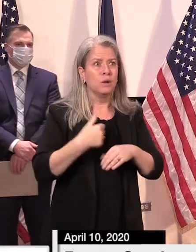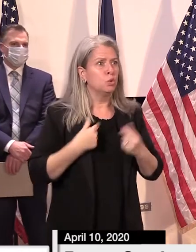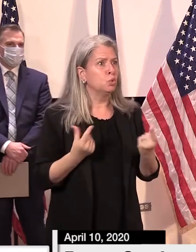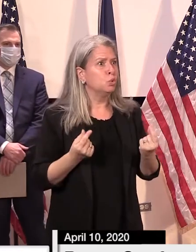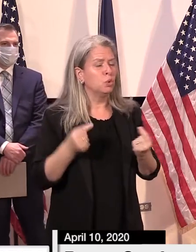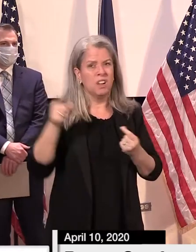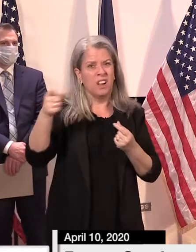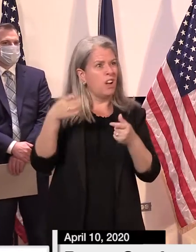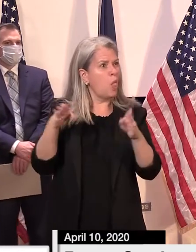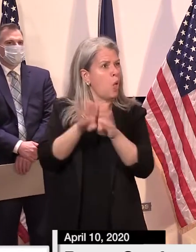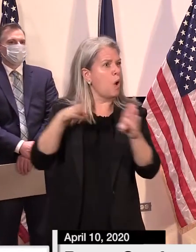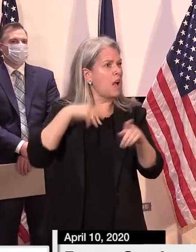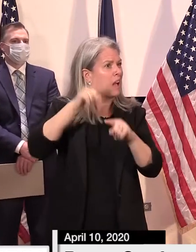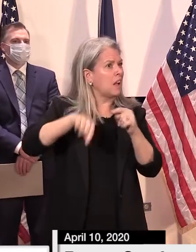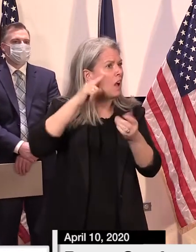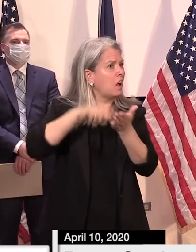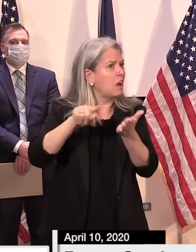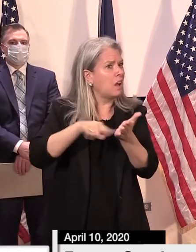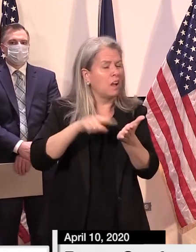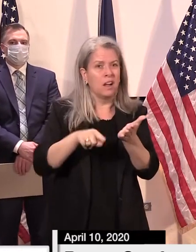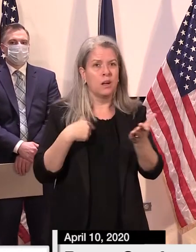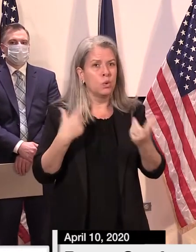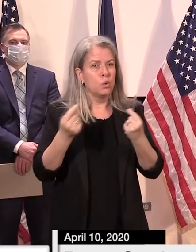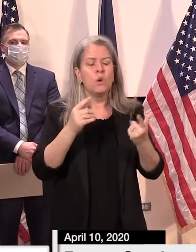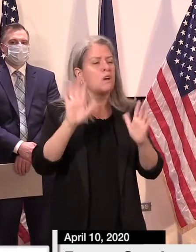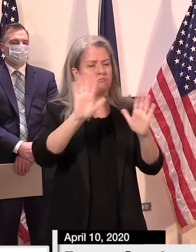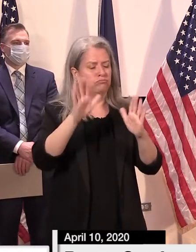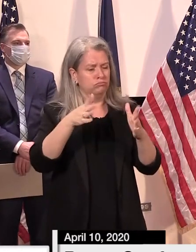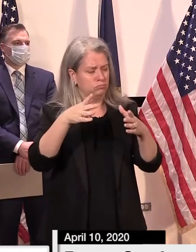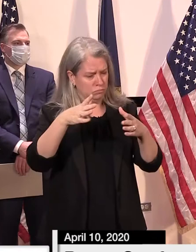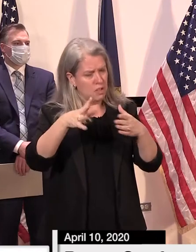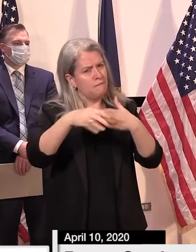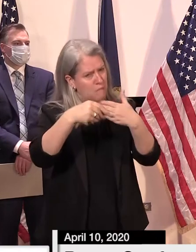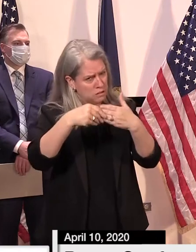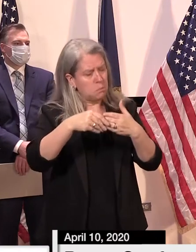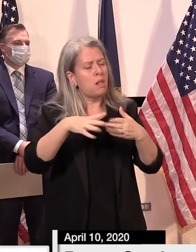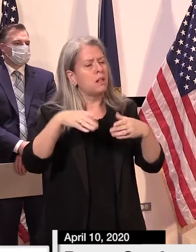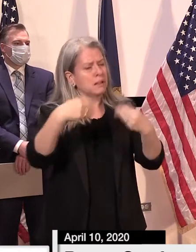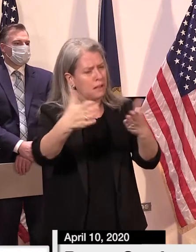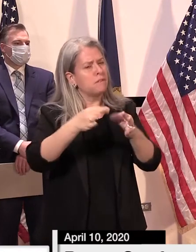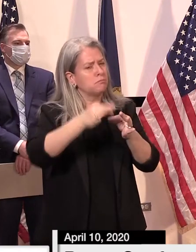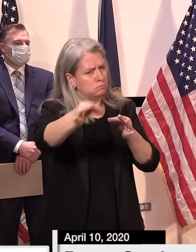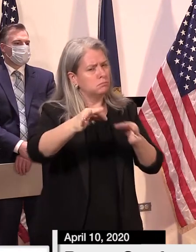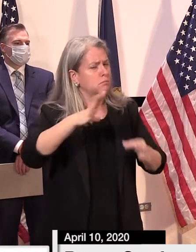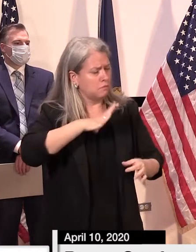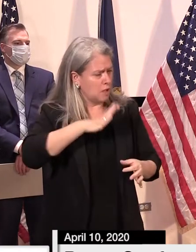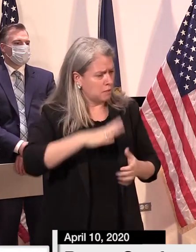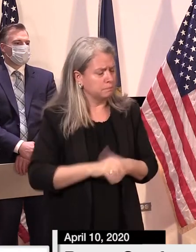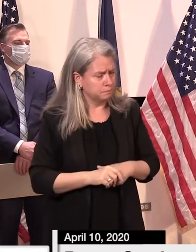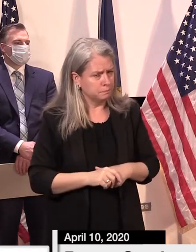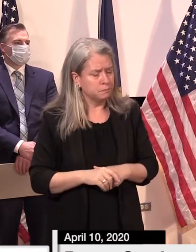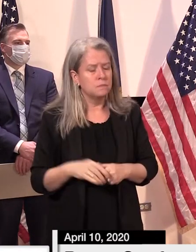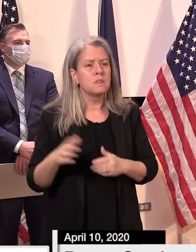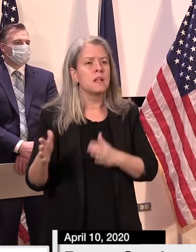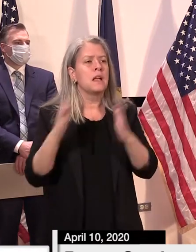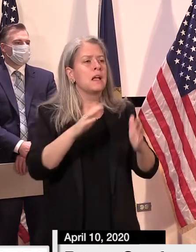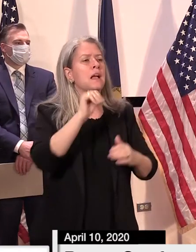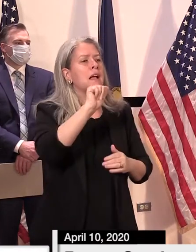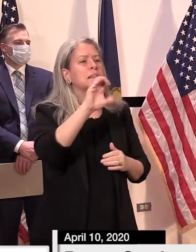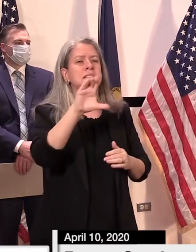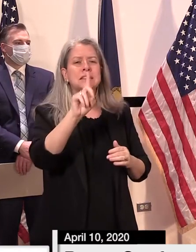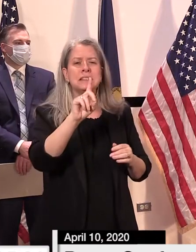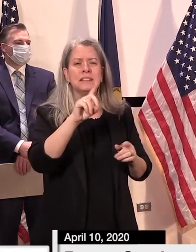while they're trying to stay in. This order also asks ACCD to make some other